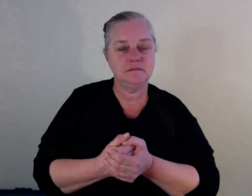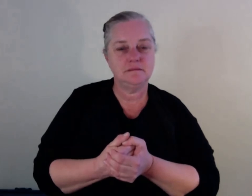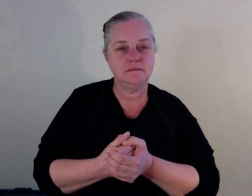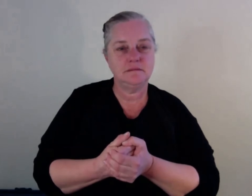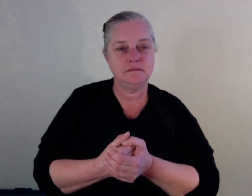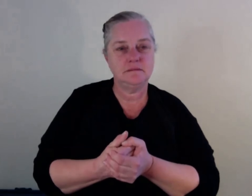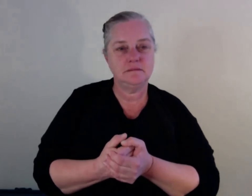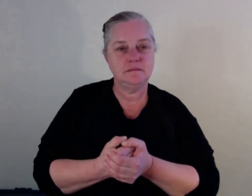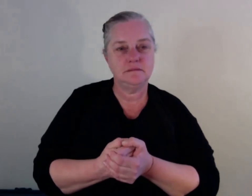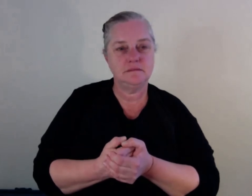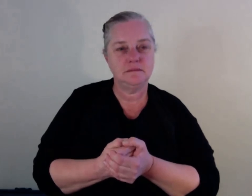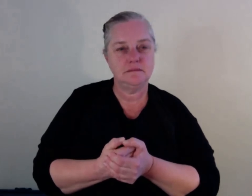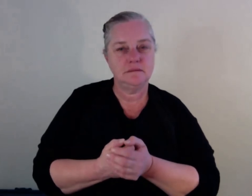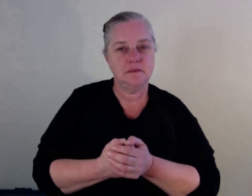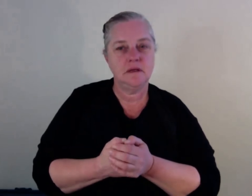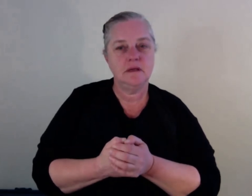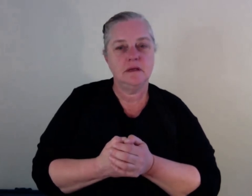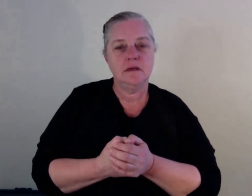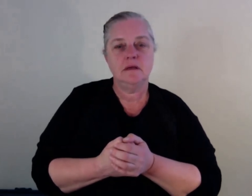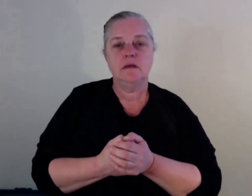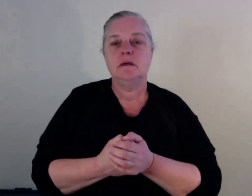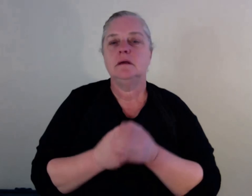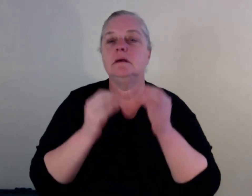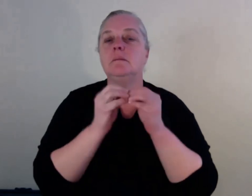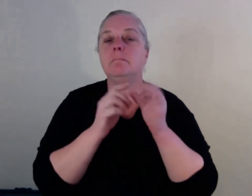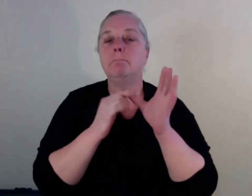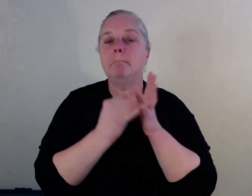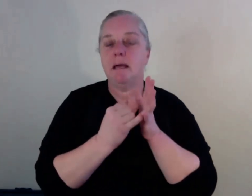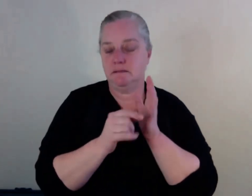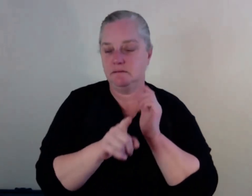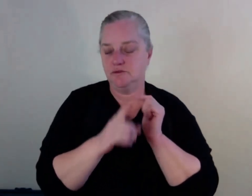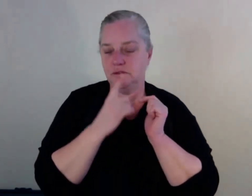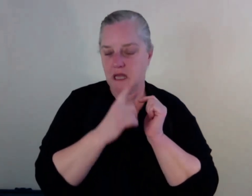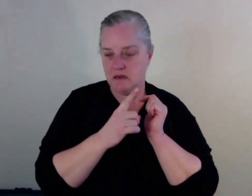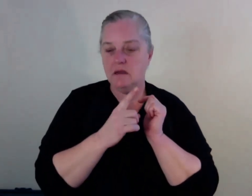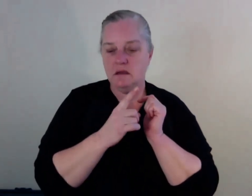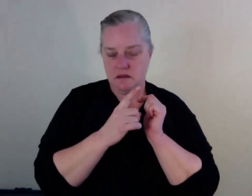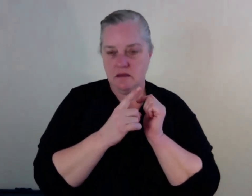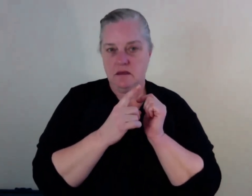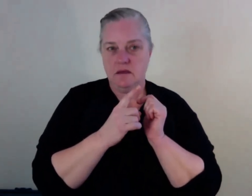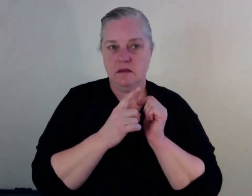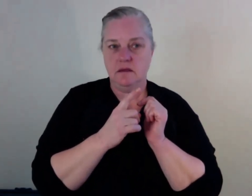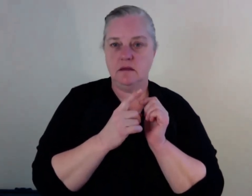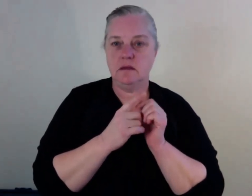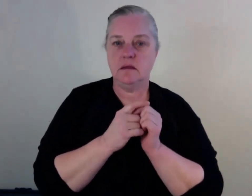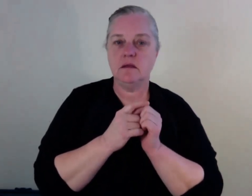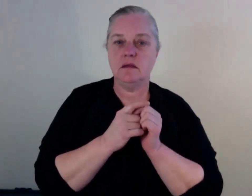And I know, Bass, just going off your point that you just made, when I was chatting with Ahmad for the guide, we were sort of talking about,